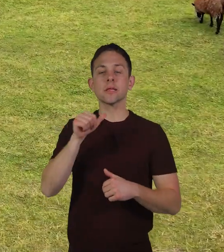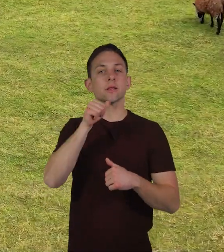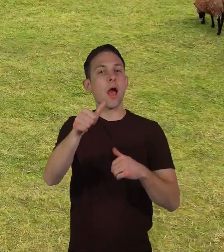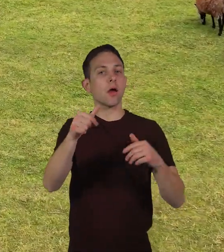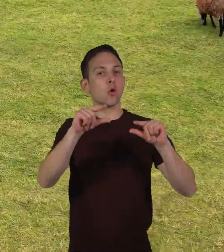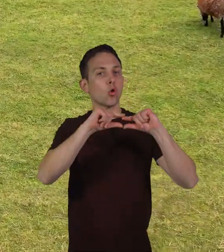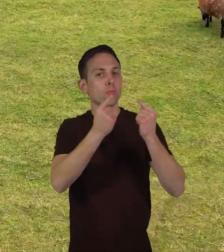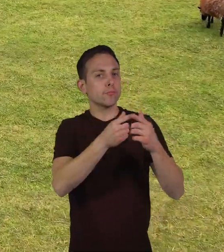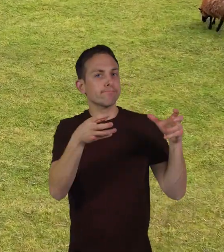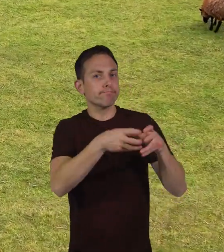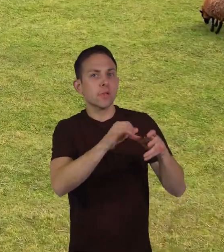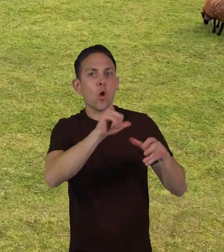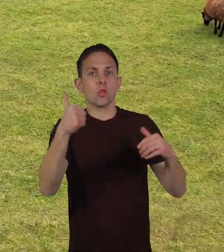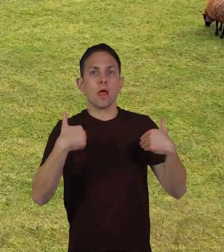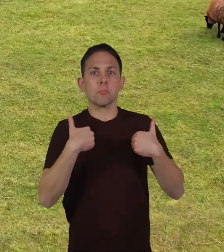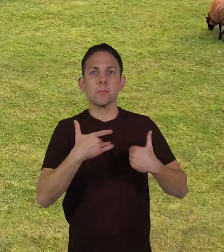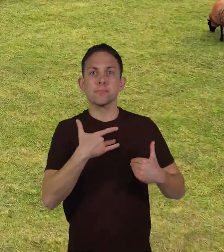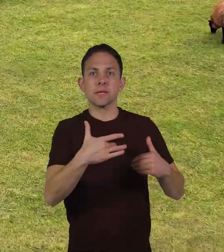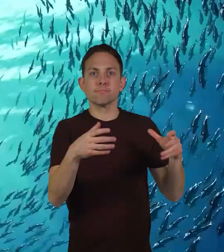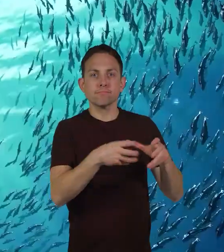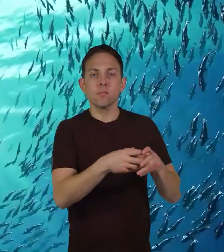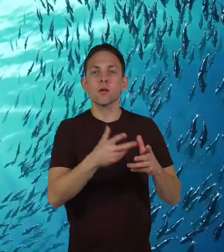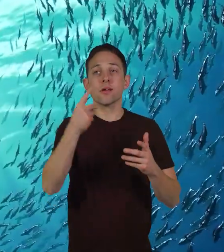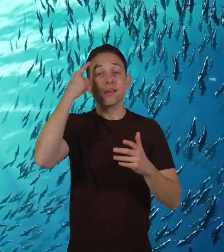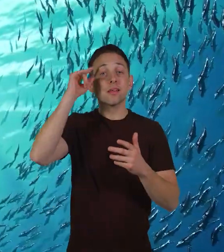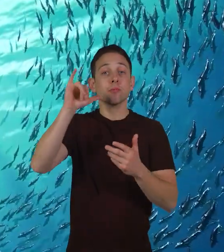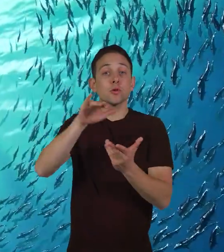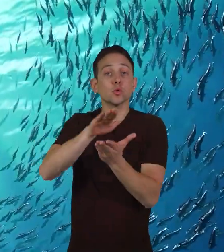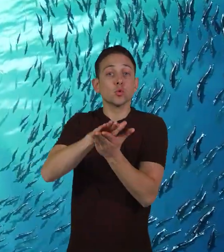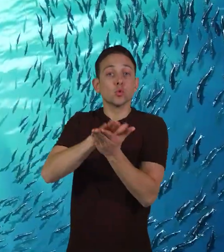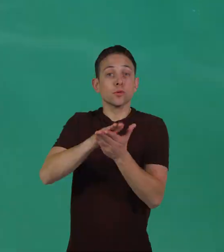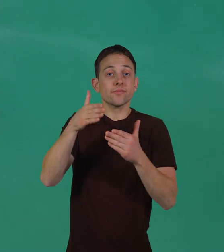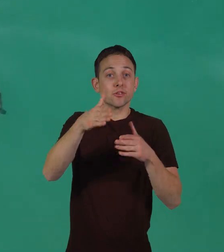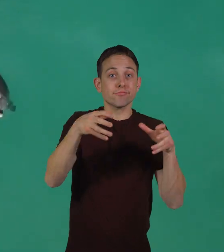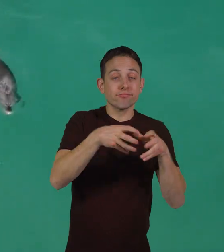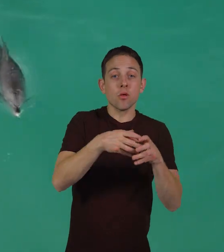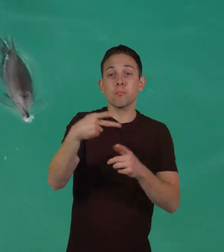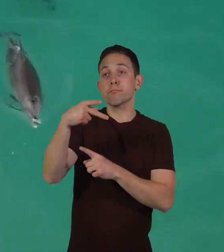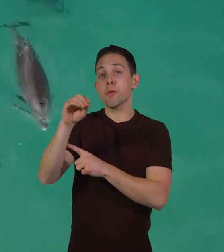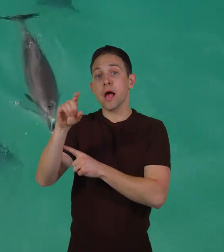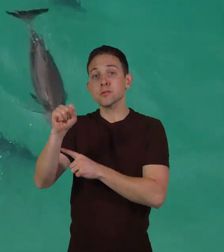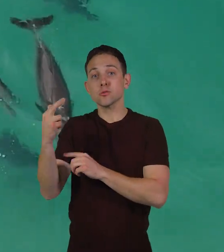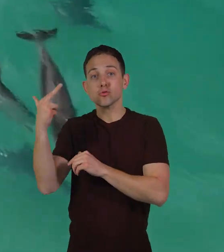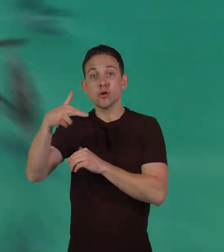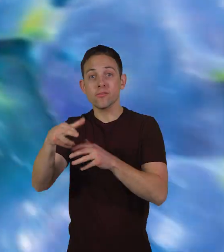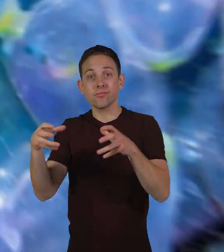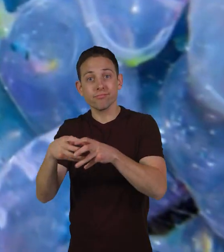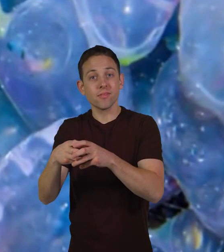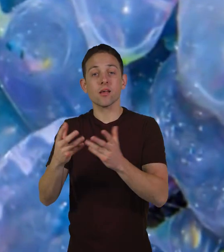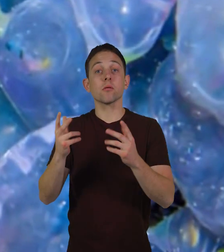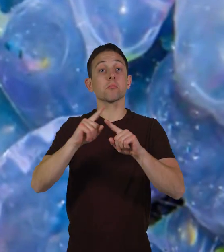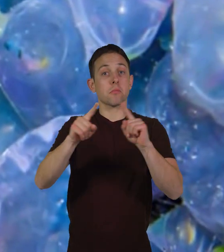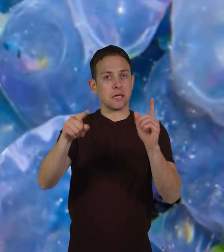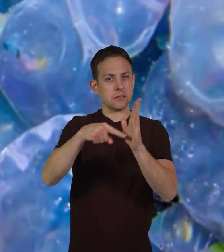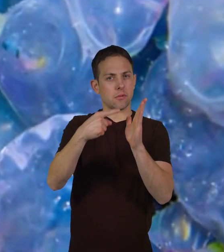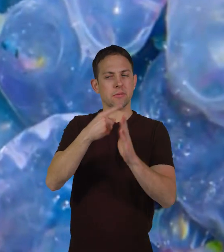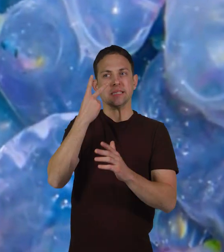form groups the way other animals do, think schools of fish or pods of dolphins. However, they can